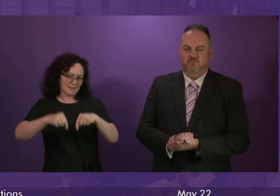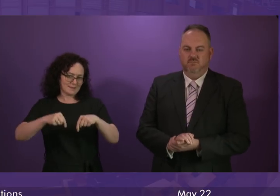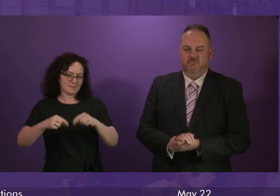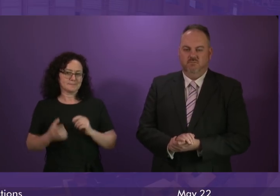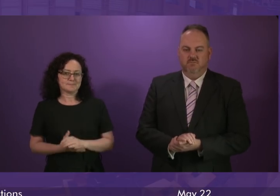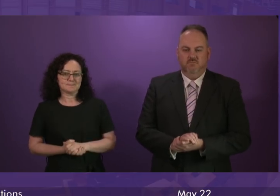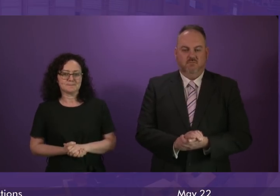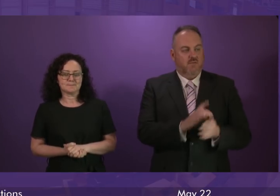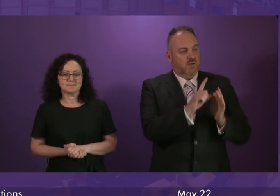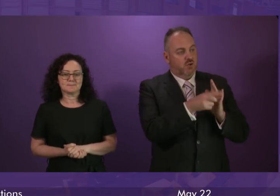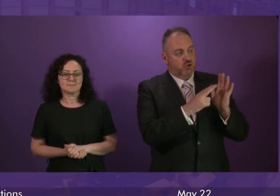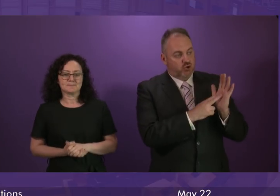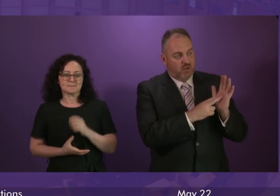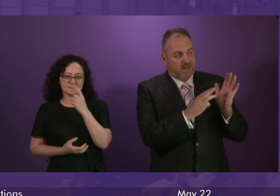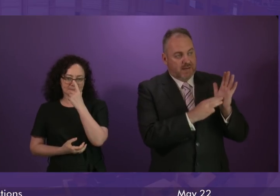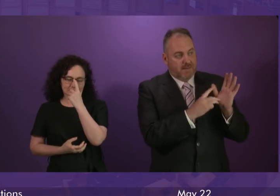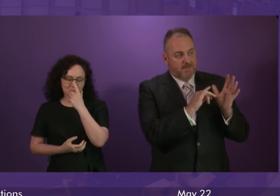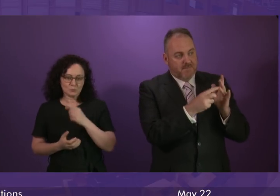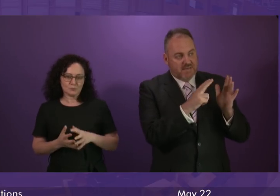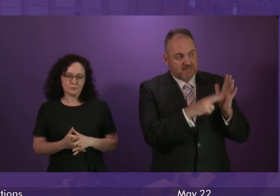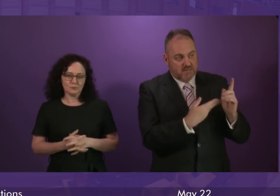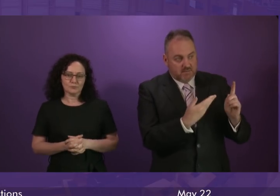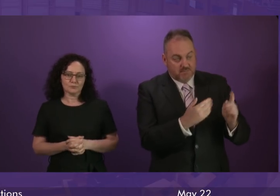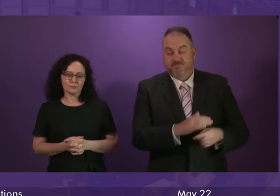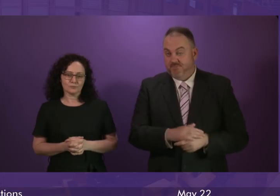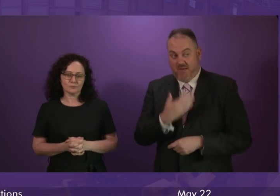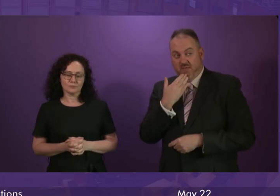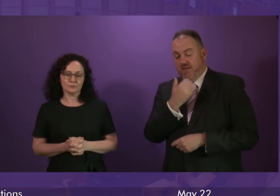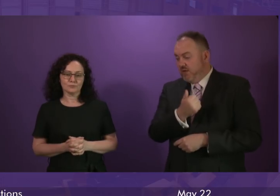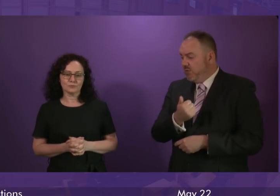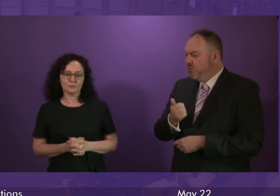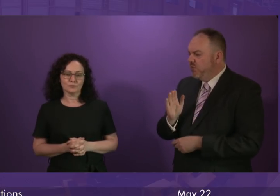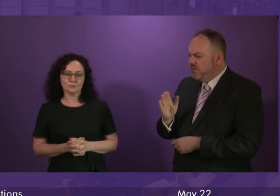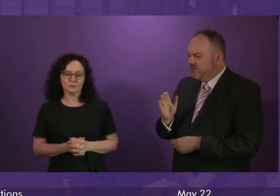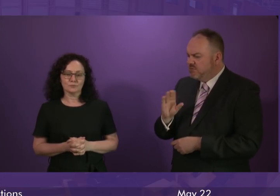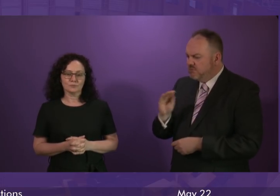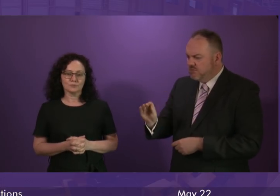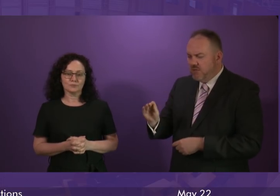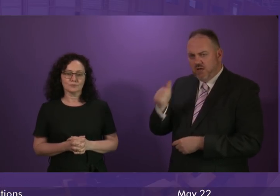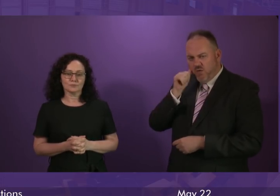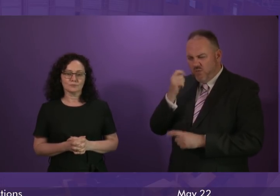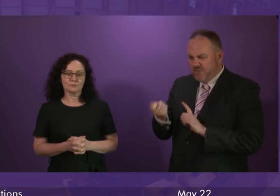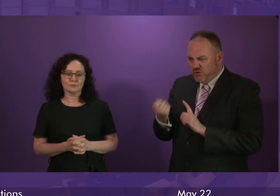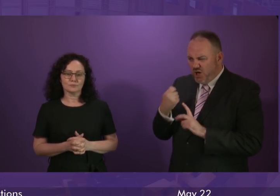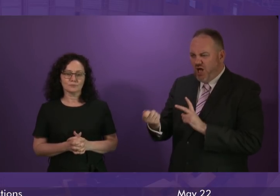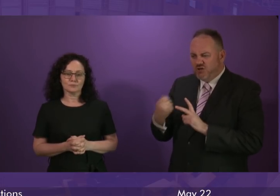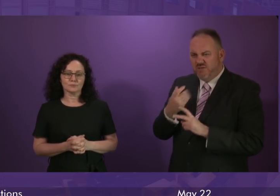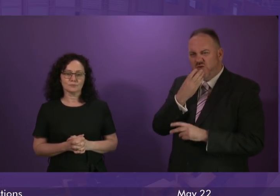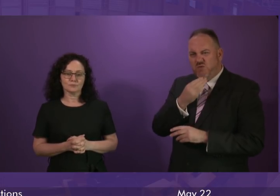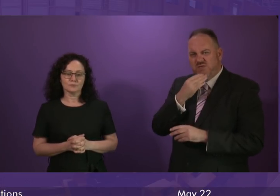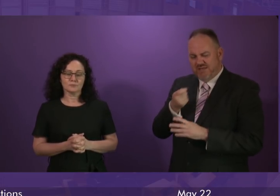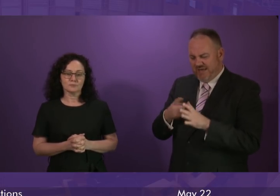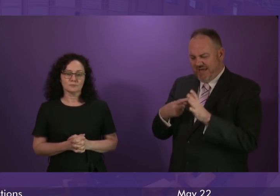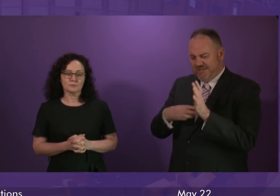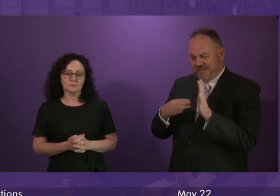John Mason. Thank you very much. I wonder if the First Minister would agree that as well as charging for ATMs, it is even worse